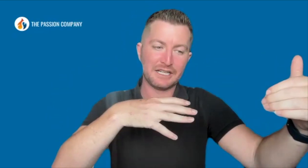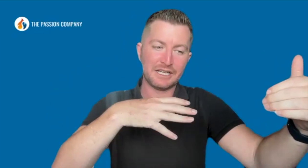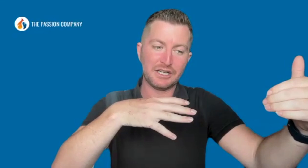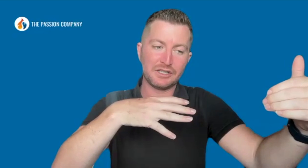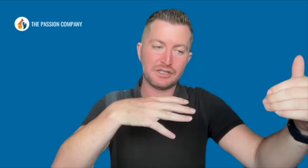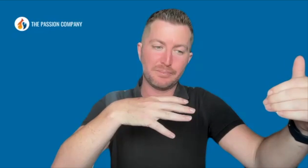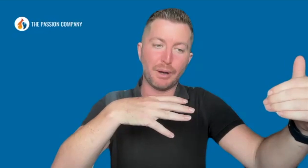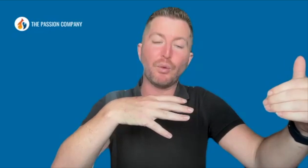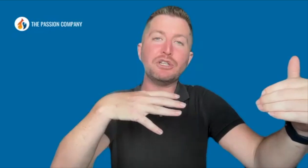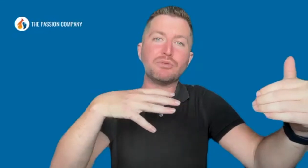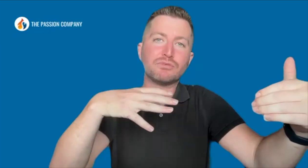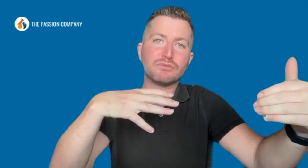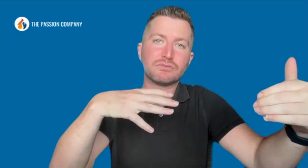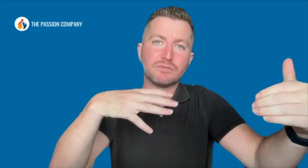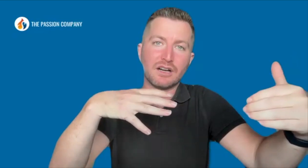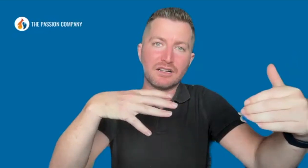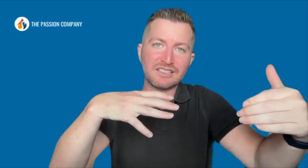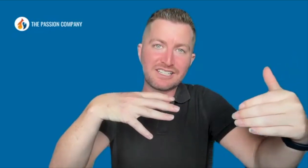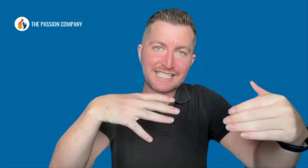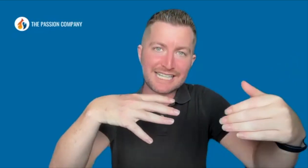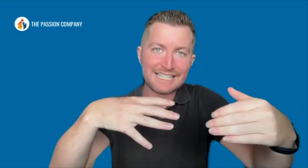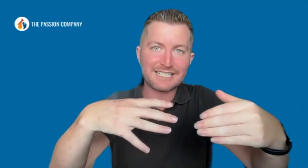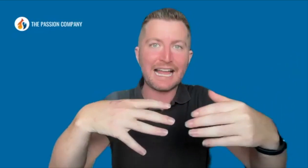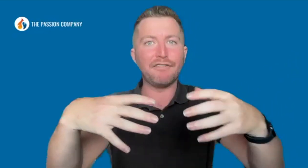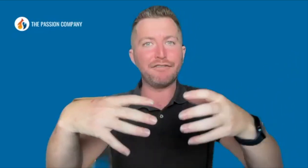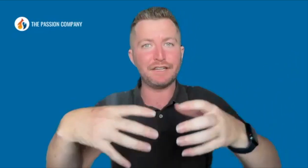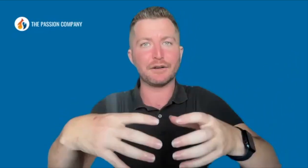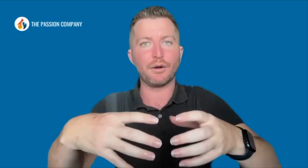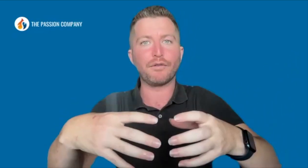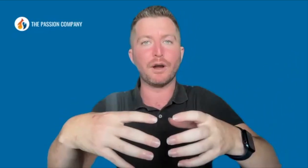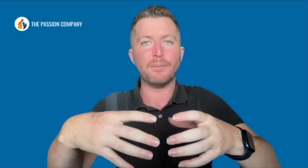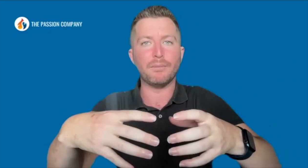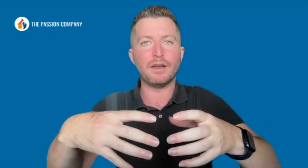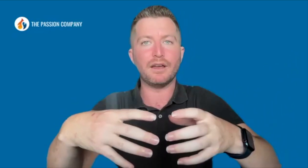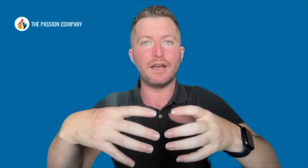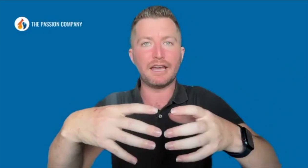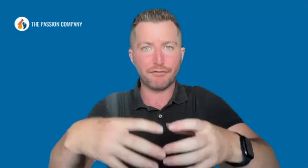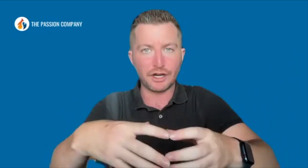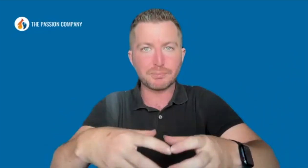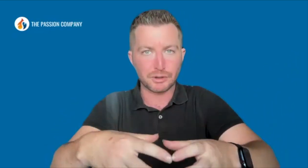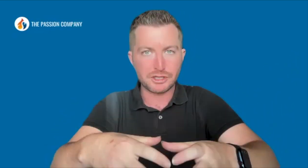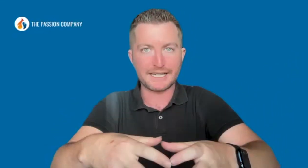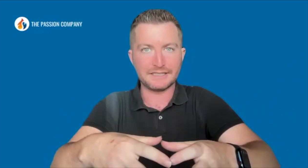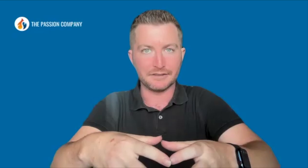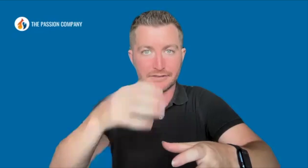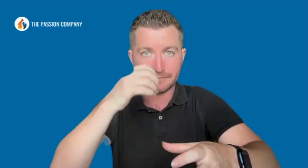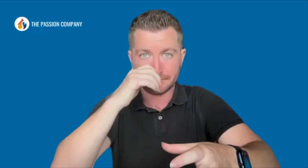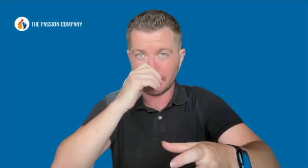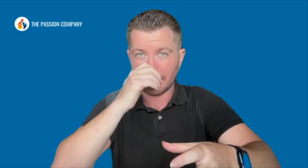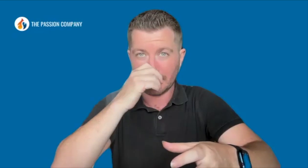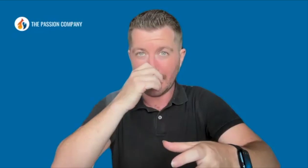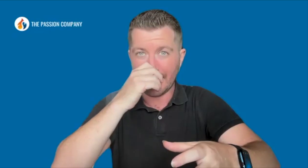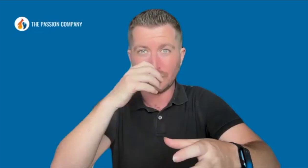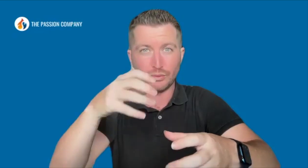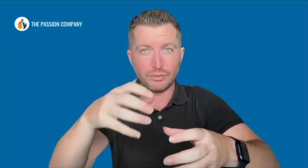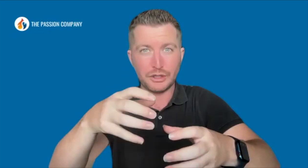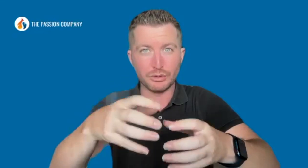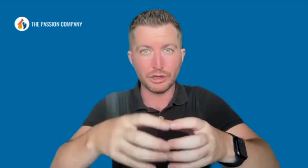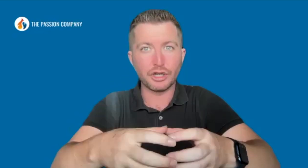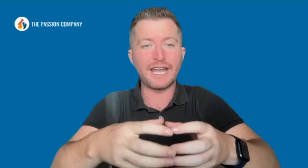But when you assess that fear from a fresh perspective, and you look at